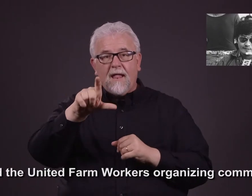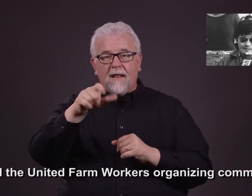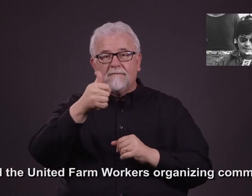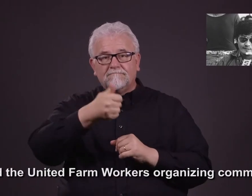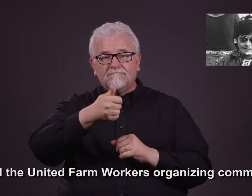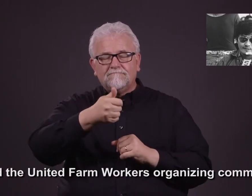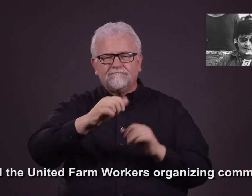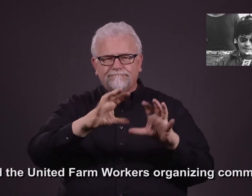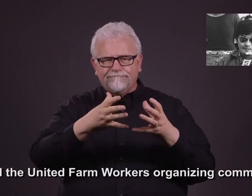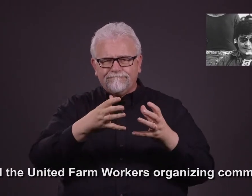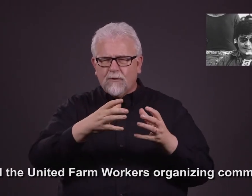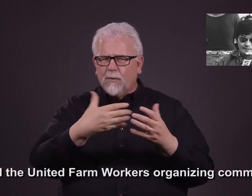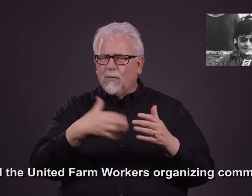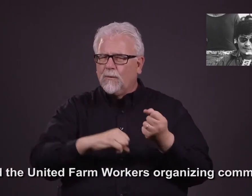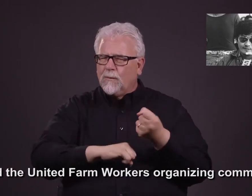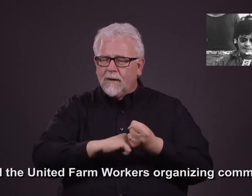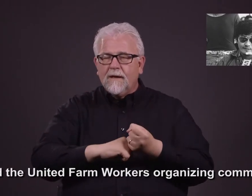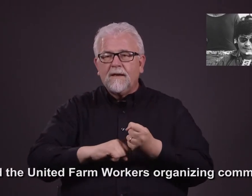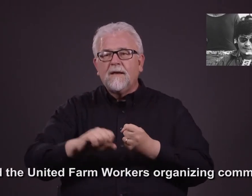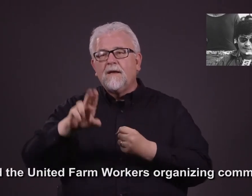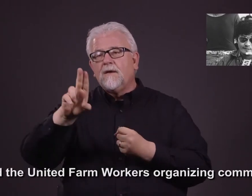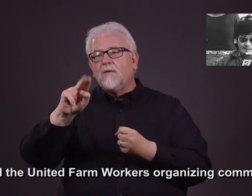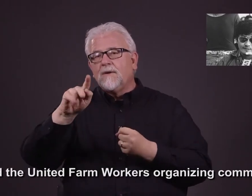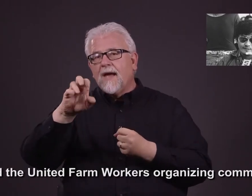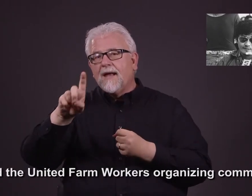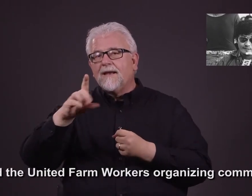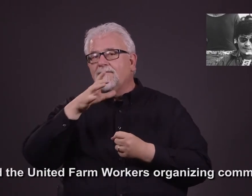United Farm Workers Organizing Committee.